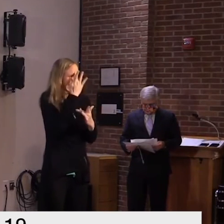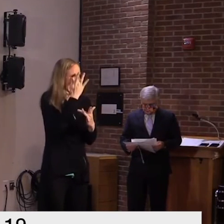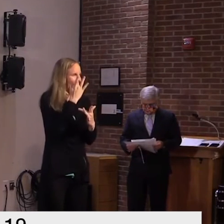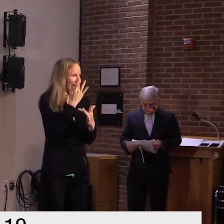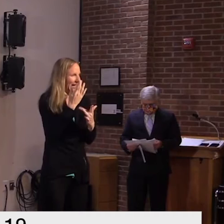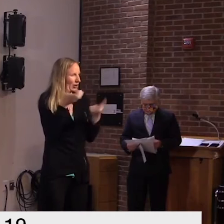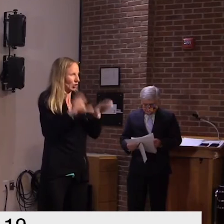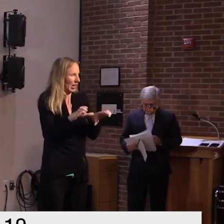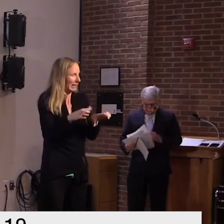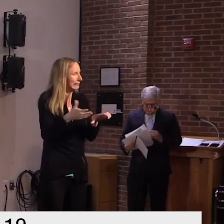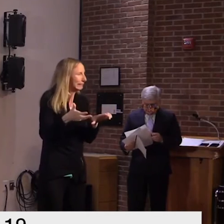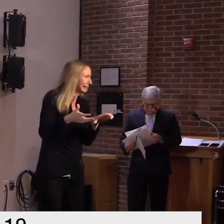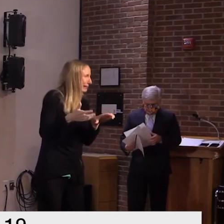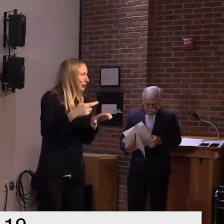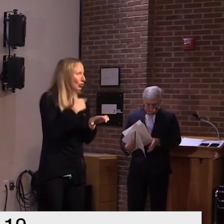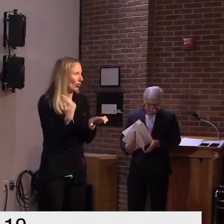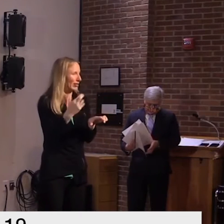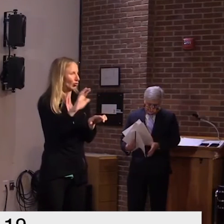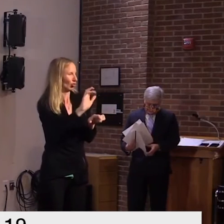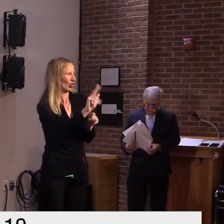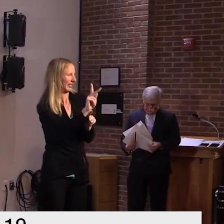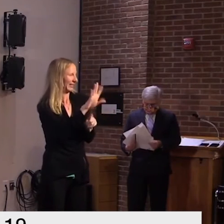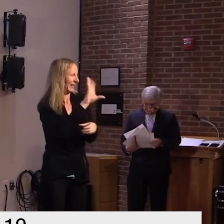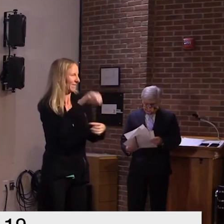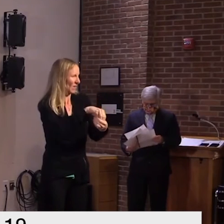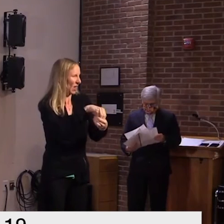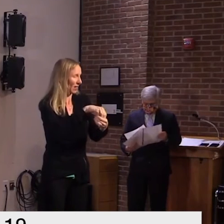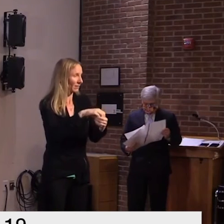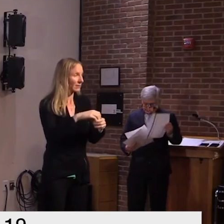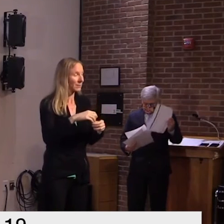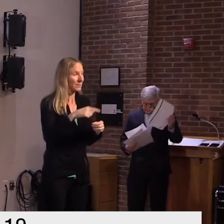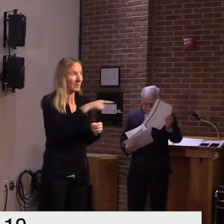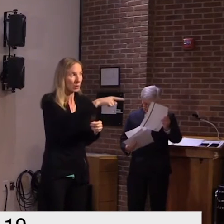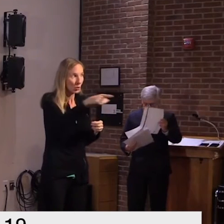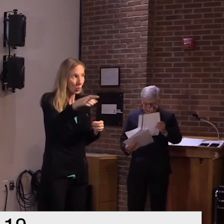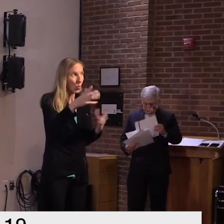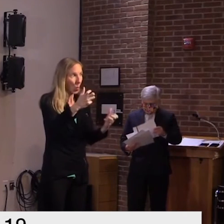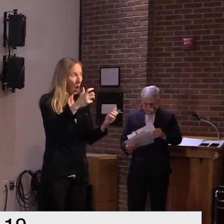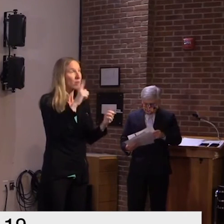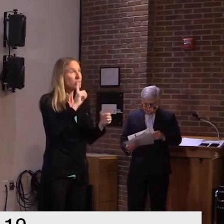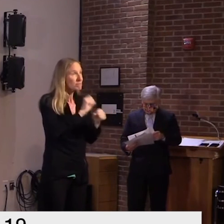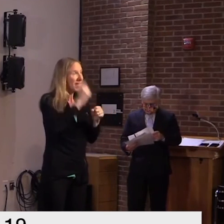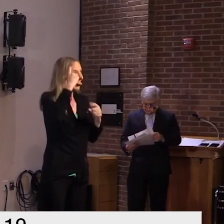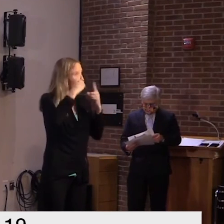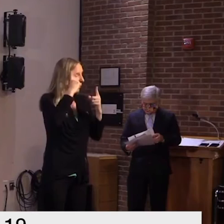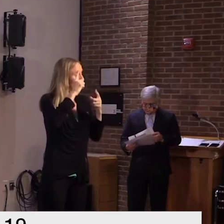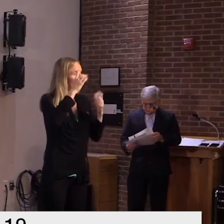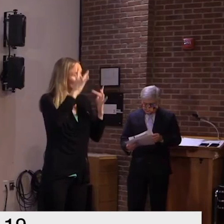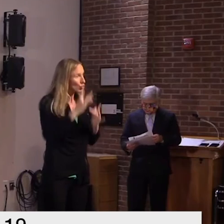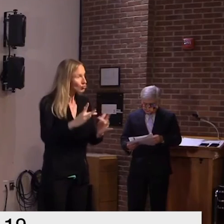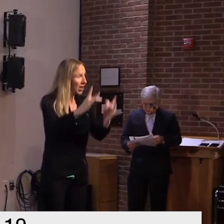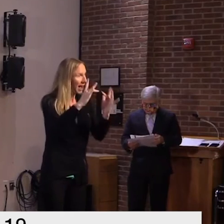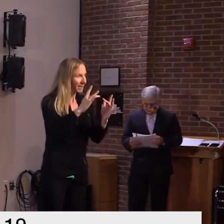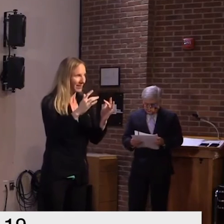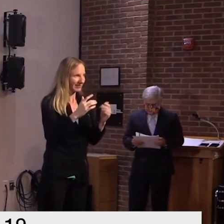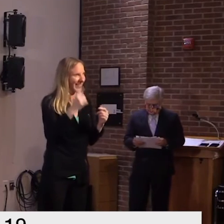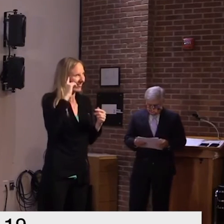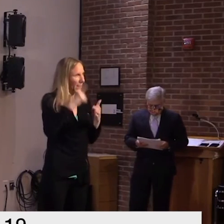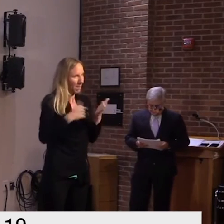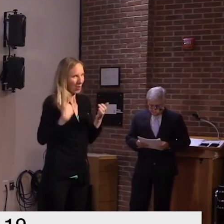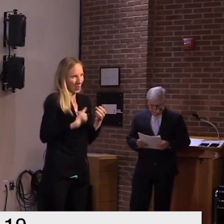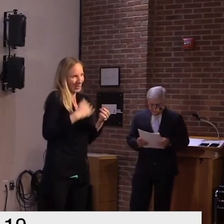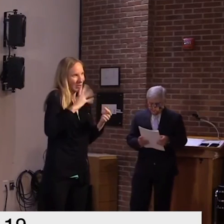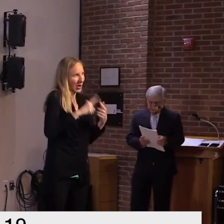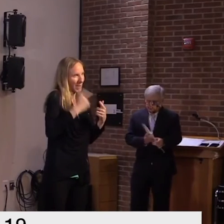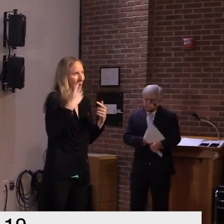if you want to get very scientific and considering travel think about all the things that we talk about on